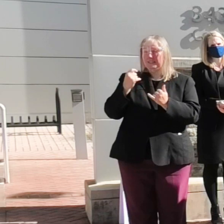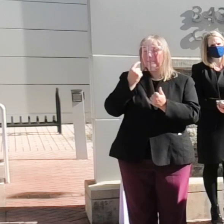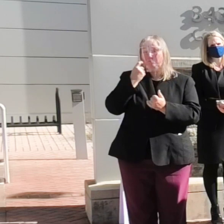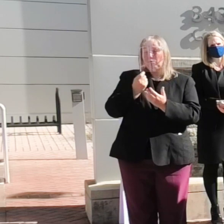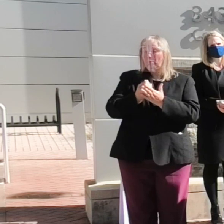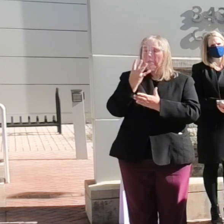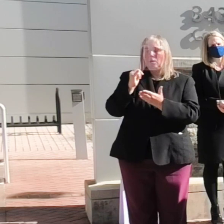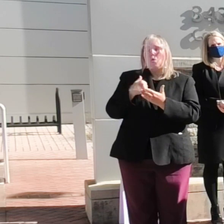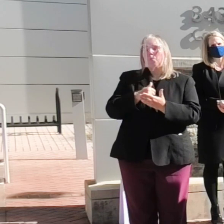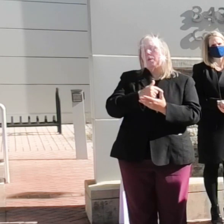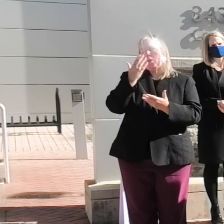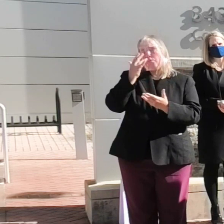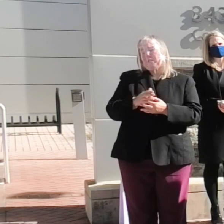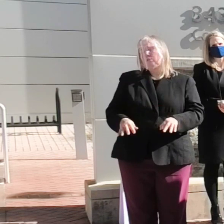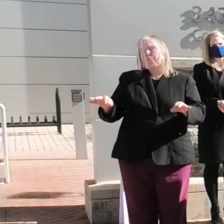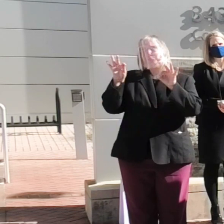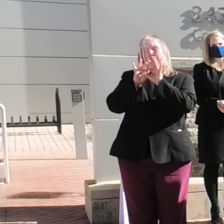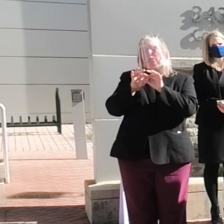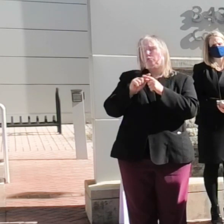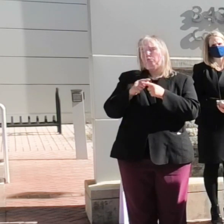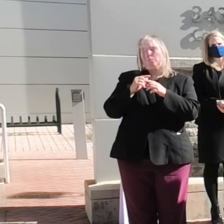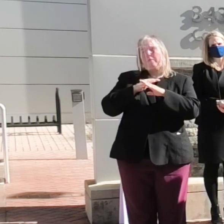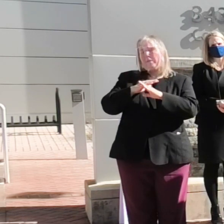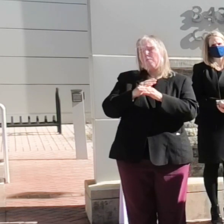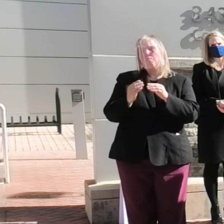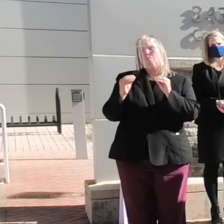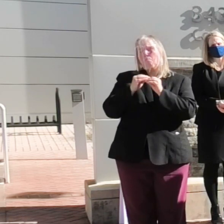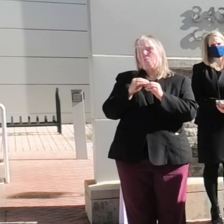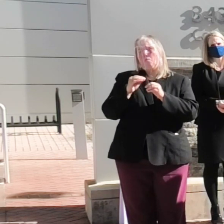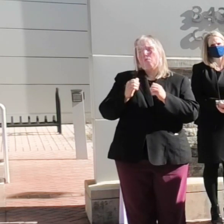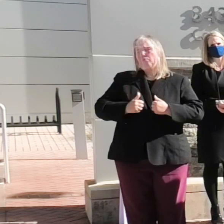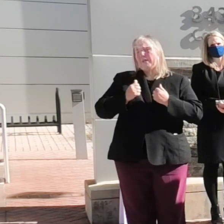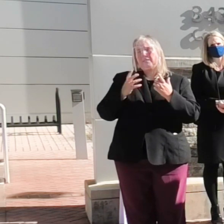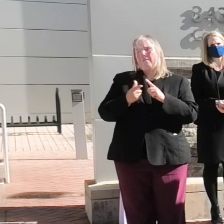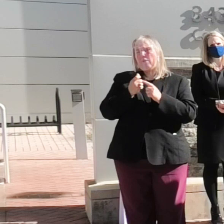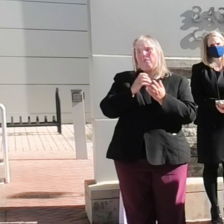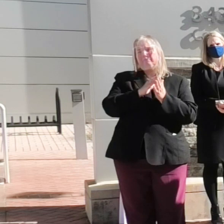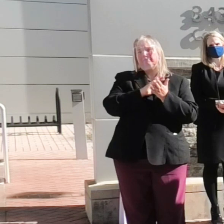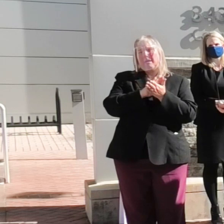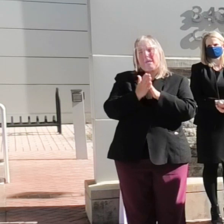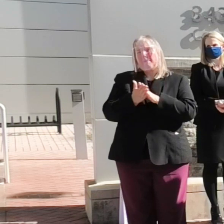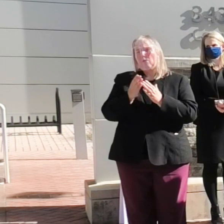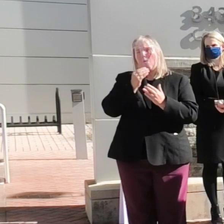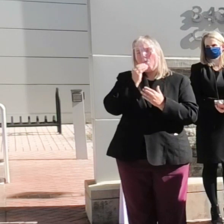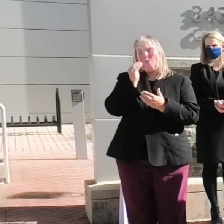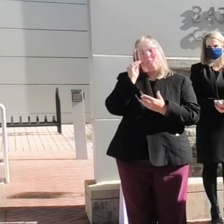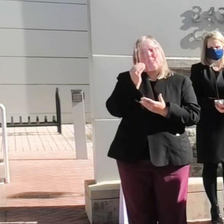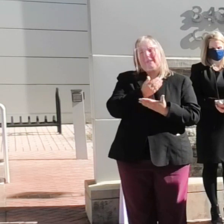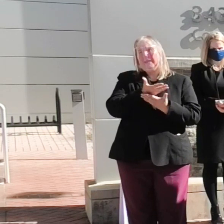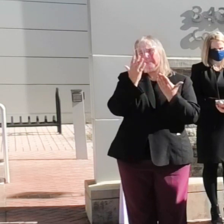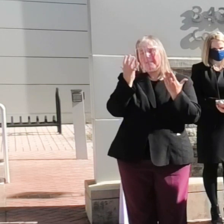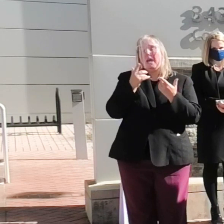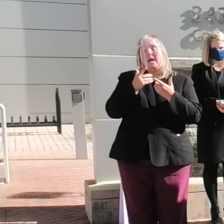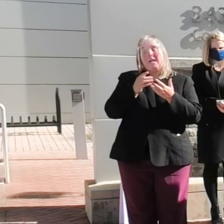prevent more of our residents from falling into homelessness, especially as winter approaches.